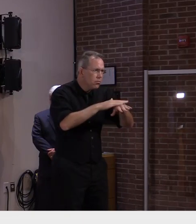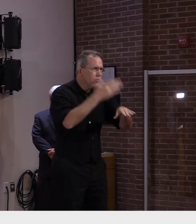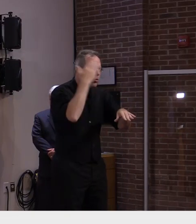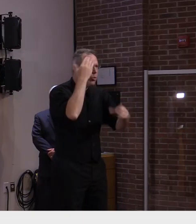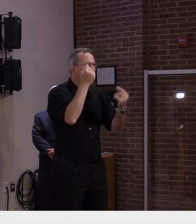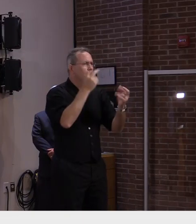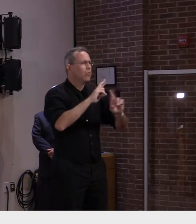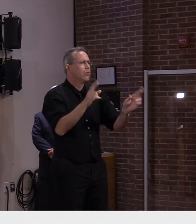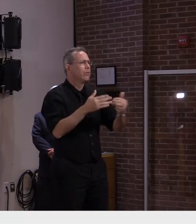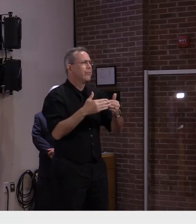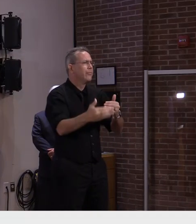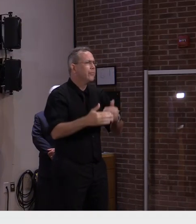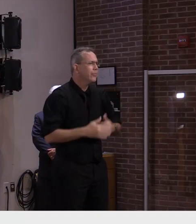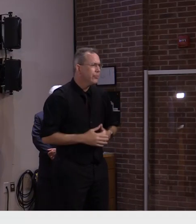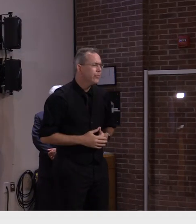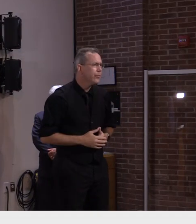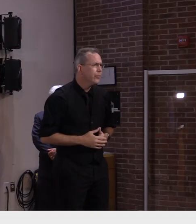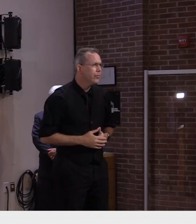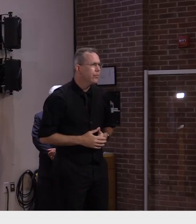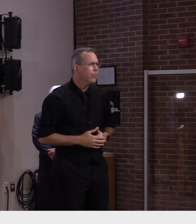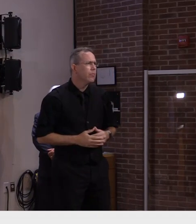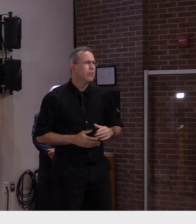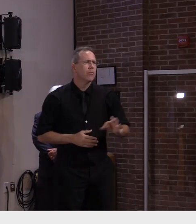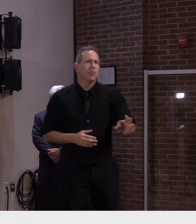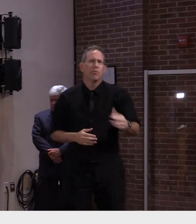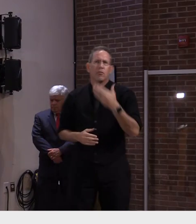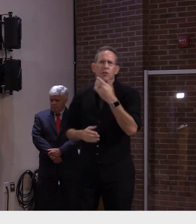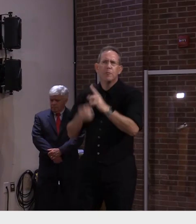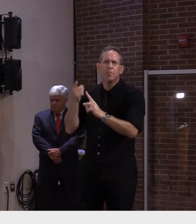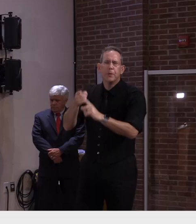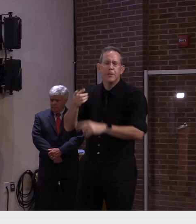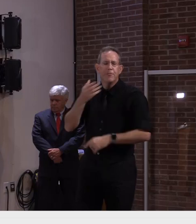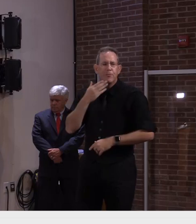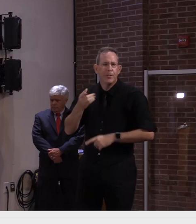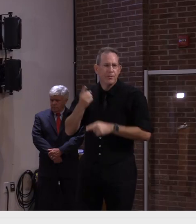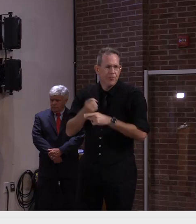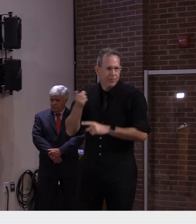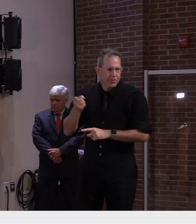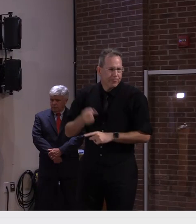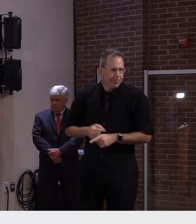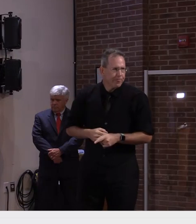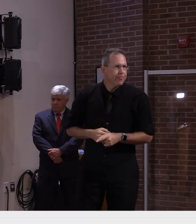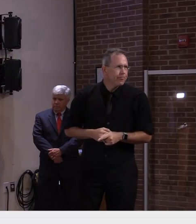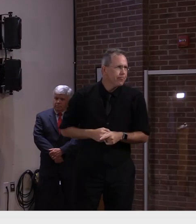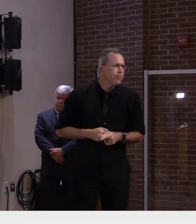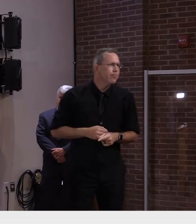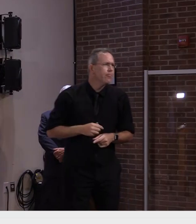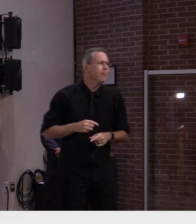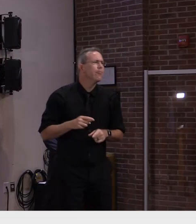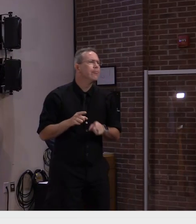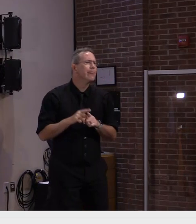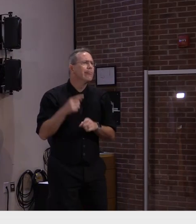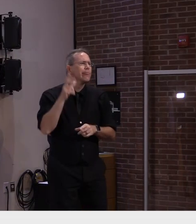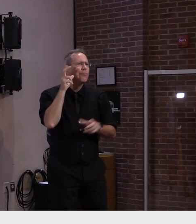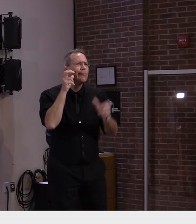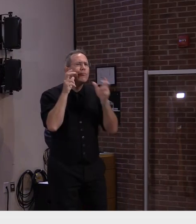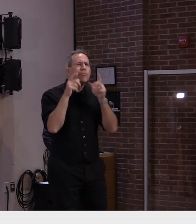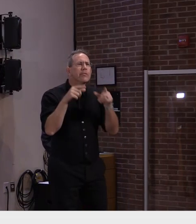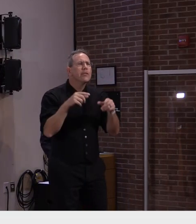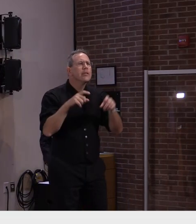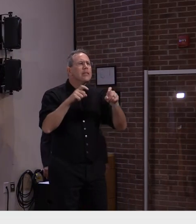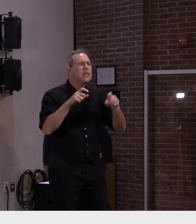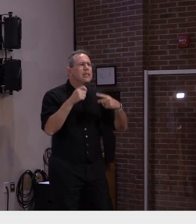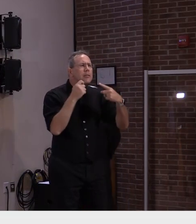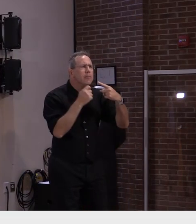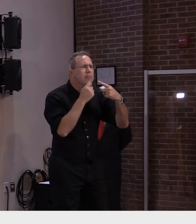Right. Right. Good point. And for what it's worth, I am hearing that the testing has definitely jumped in town